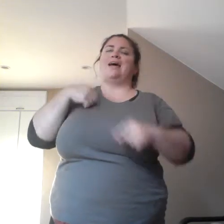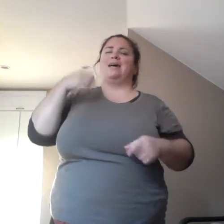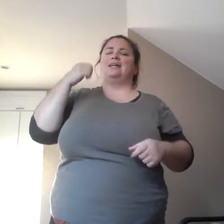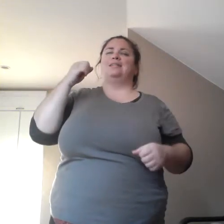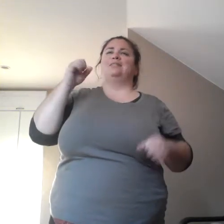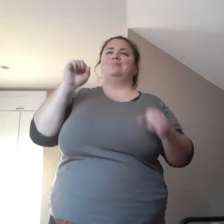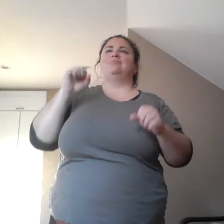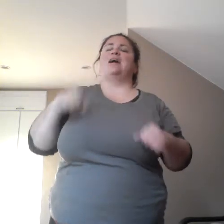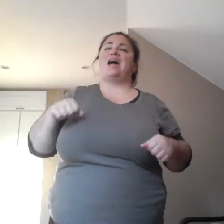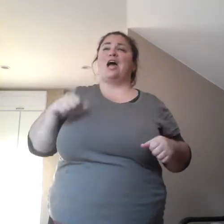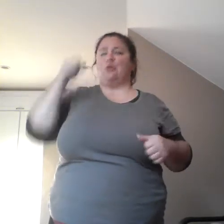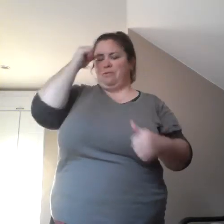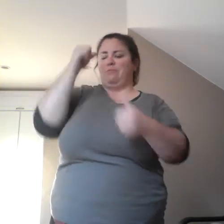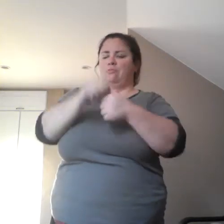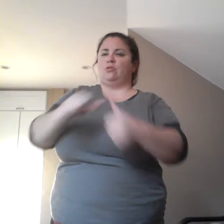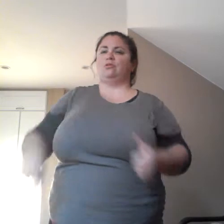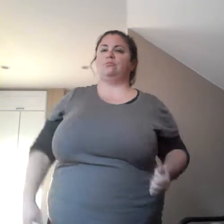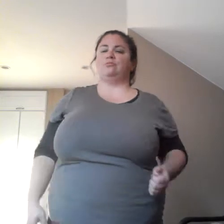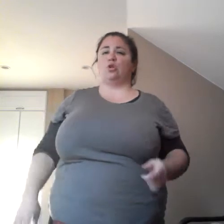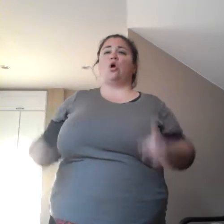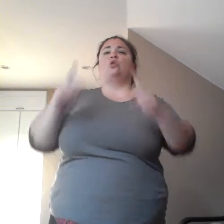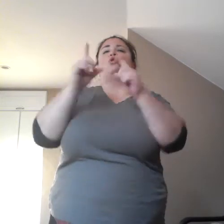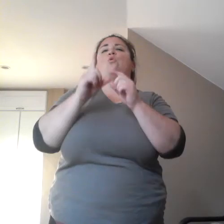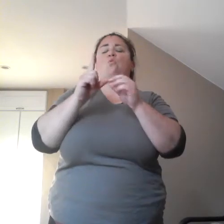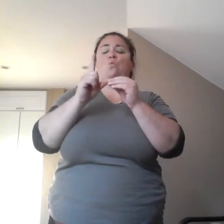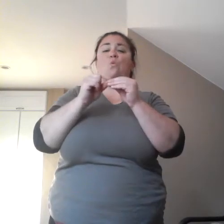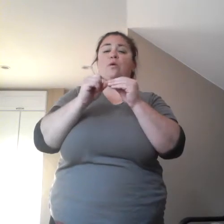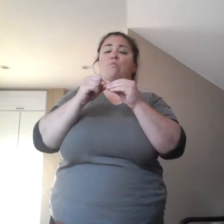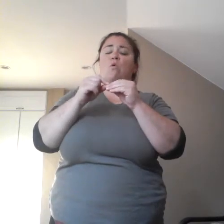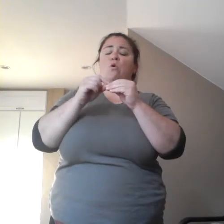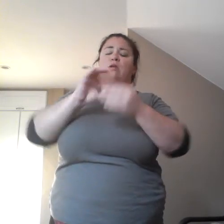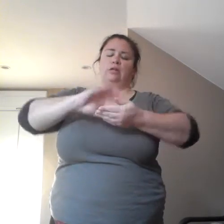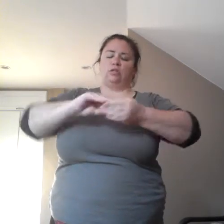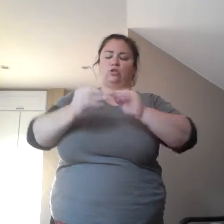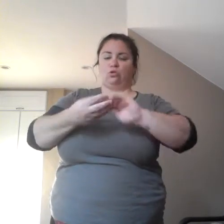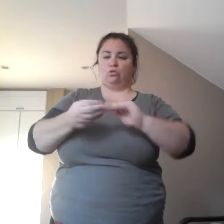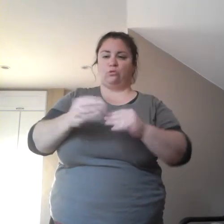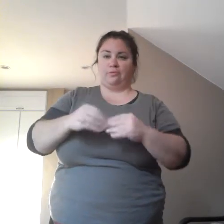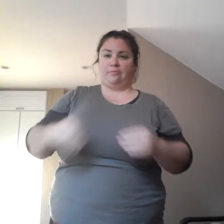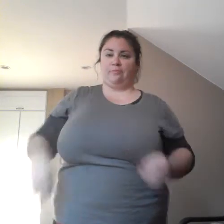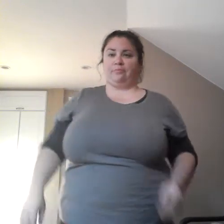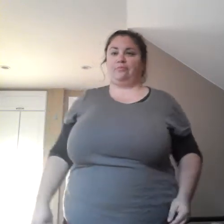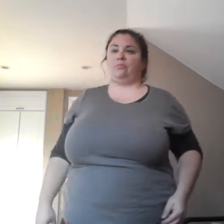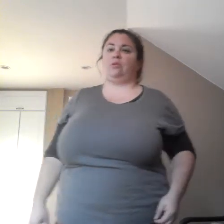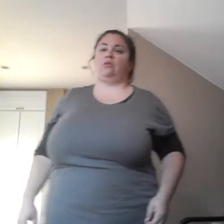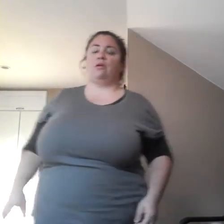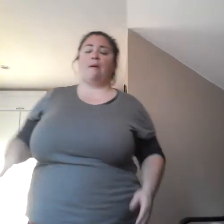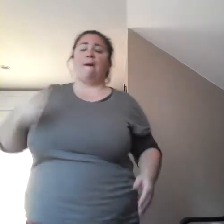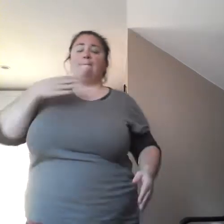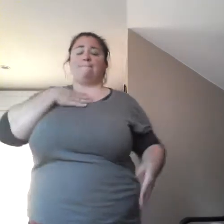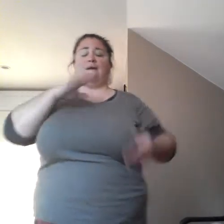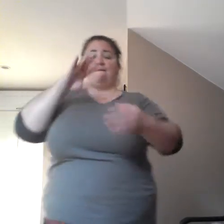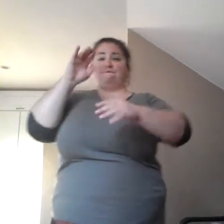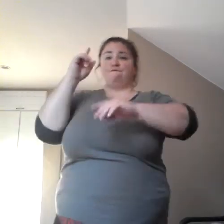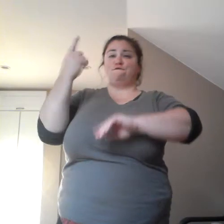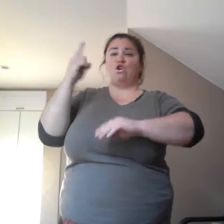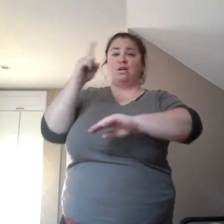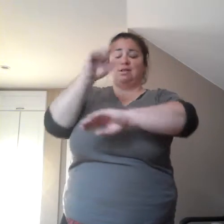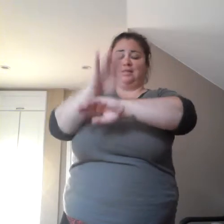Um, so, let's see, one more story. Um, this is my first night on duty ever. It was a Saturday, again.